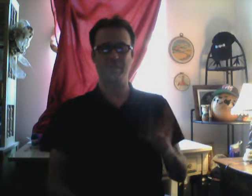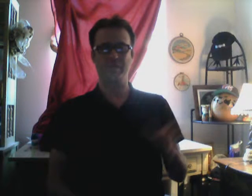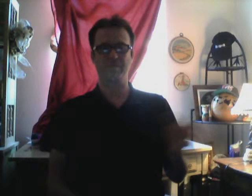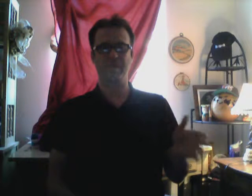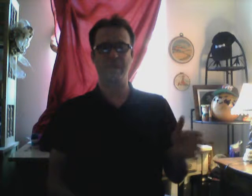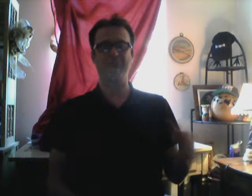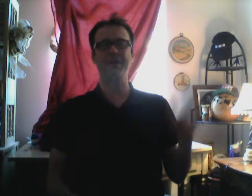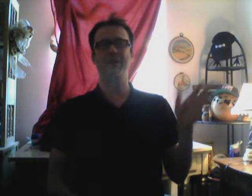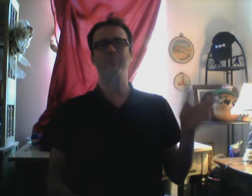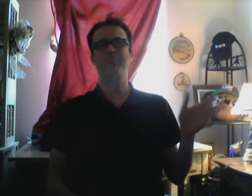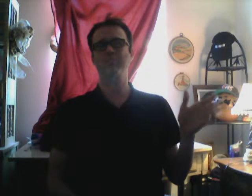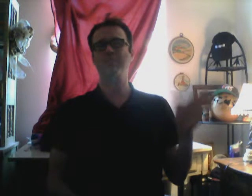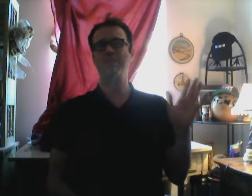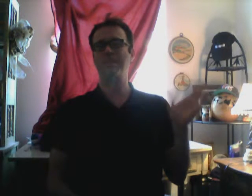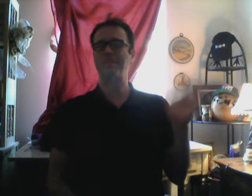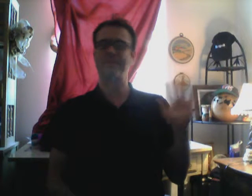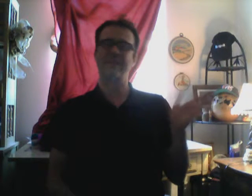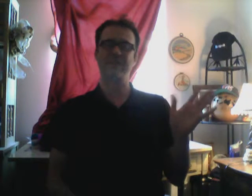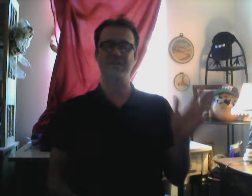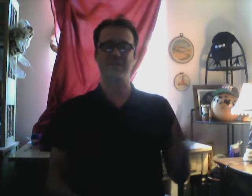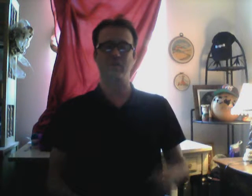to die. I think I'll... I've got several.